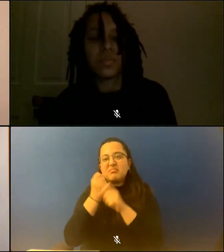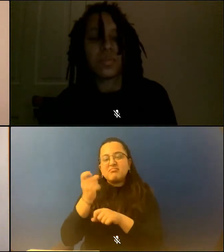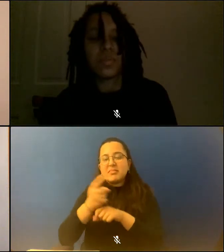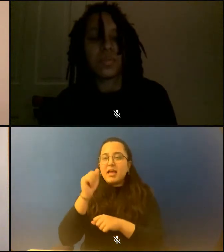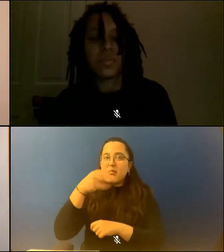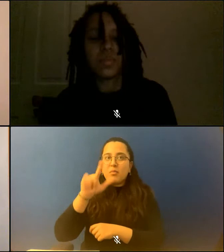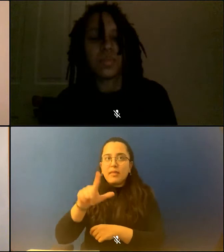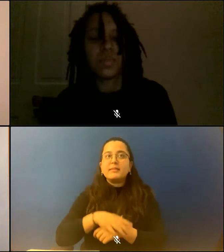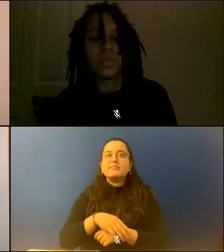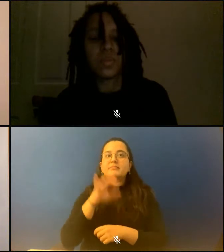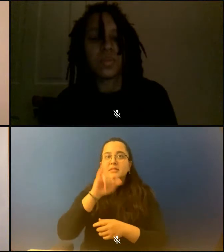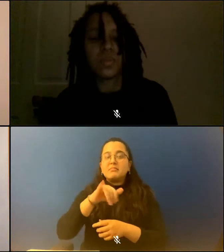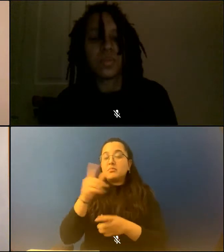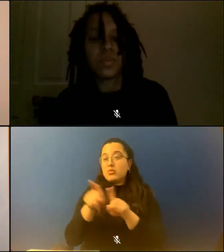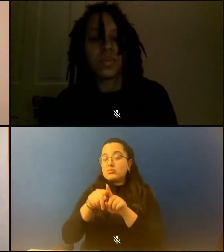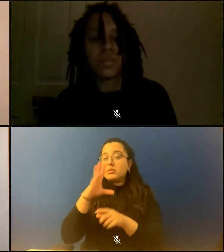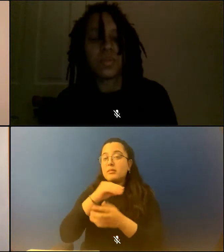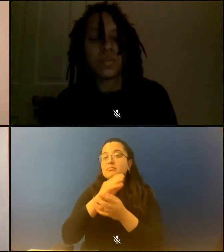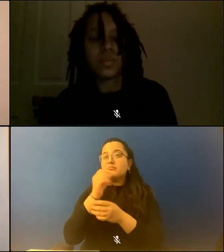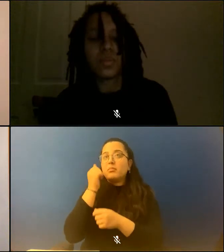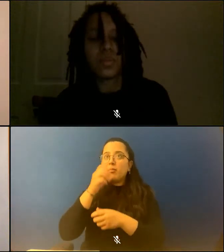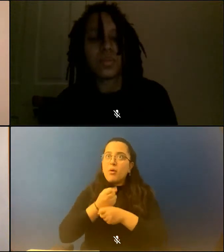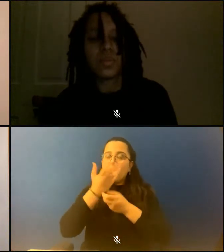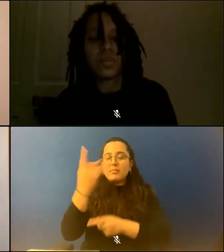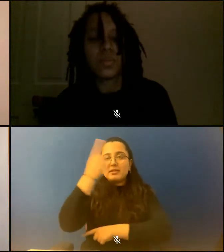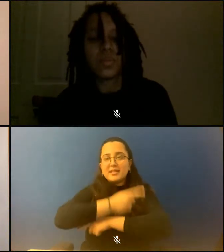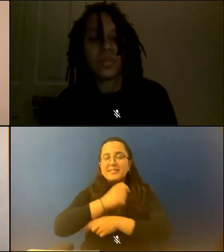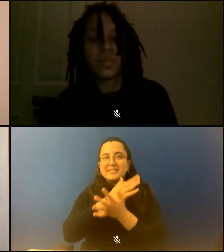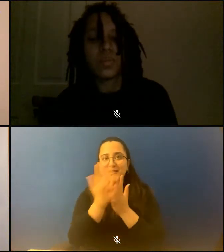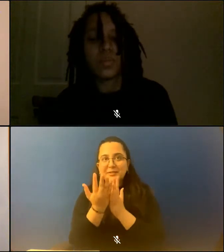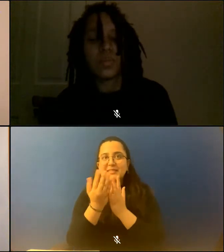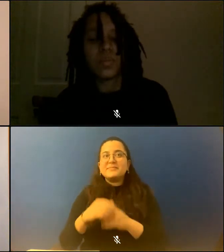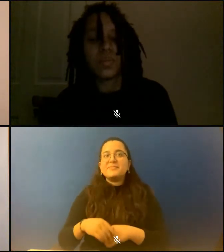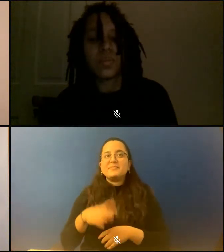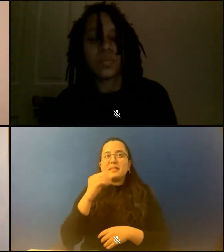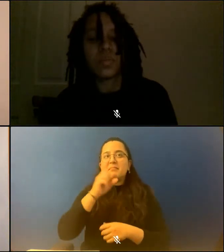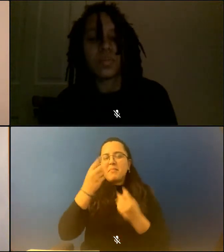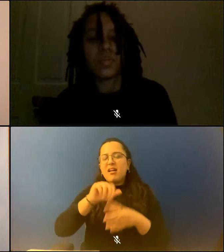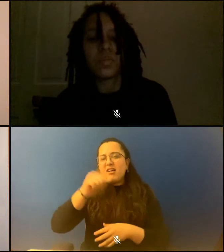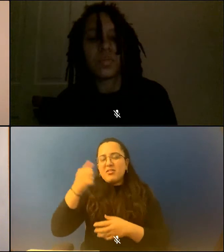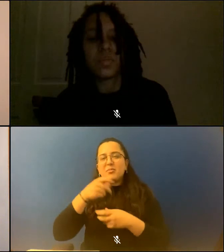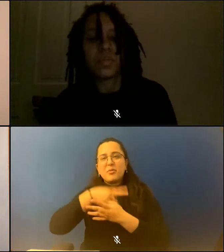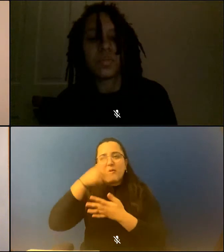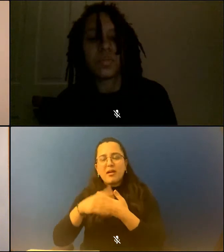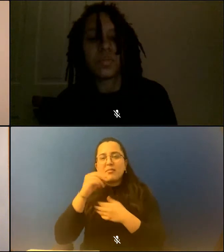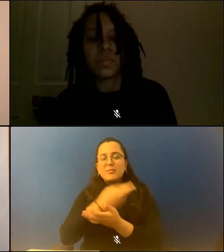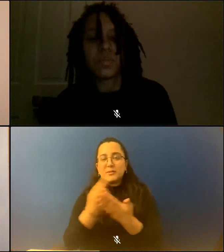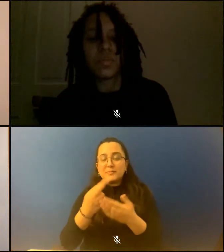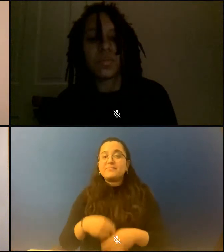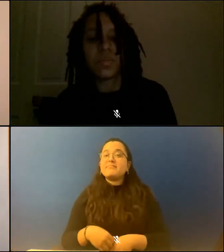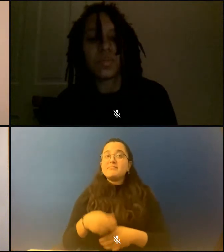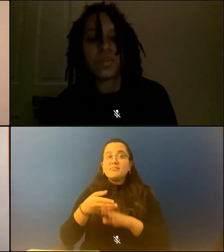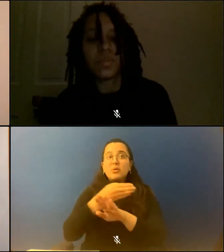Before I introduce the two poets who will be reading and in conversation this evening, I'd like to acknowledge that I'm joining this